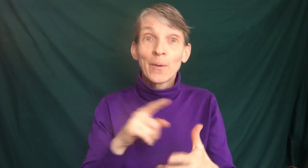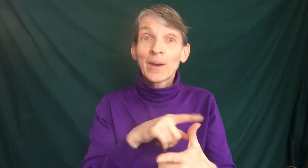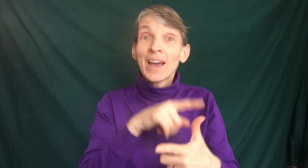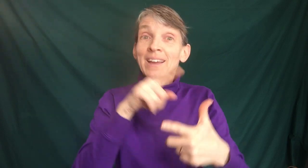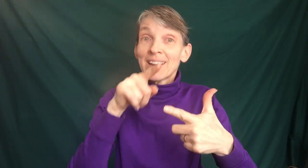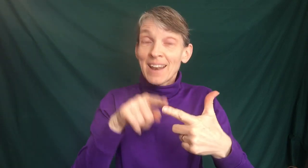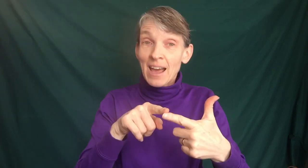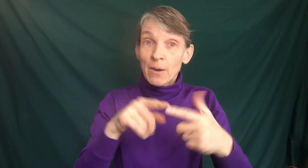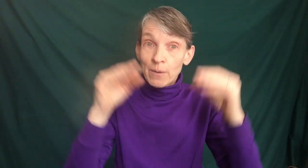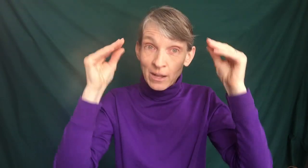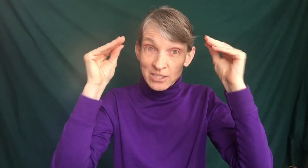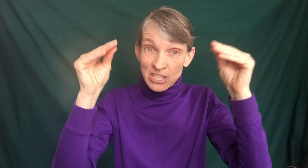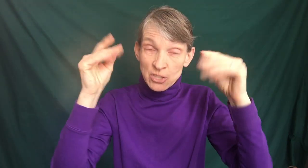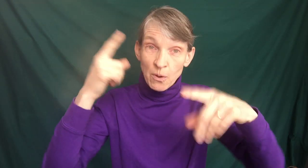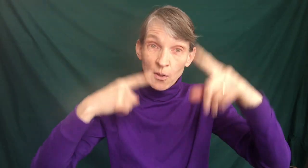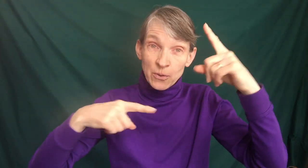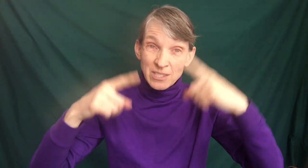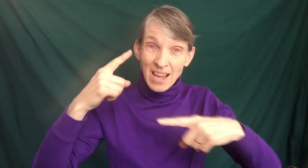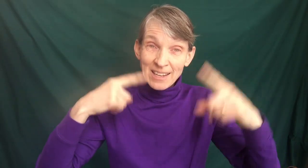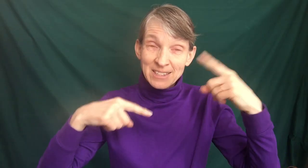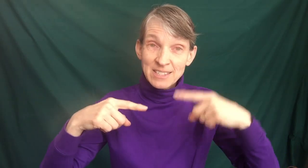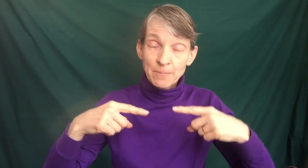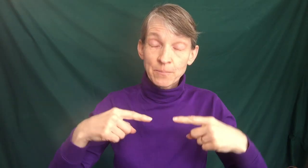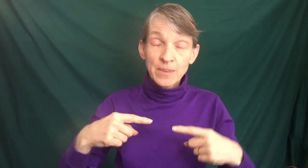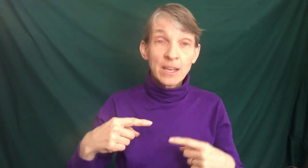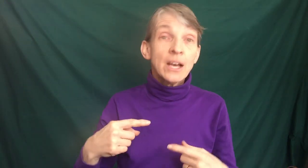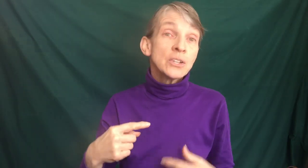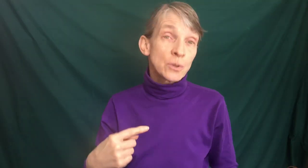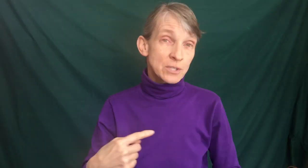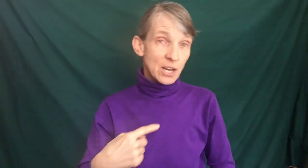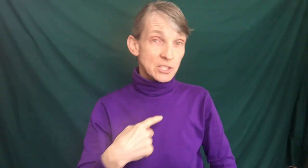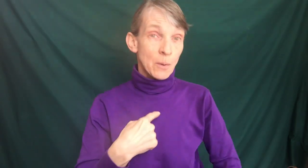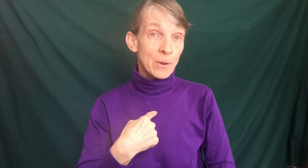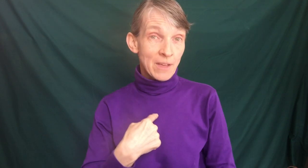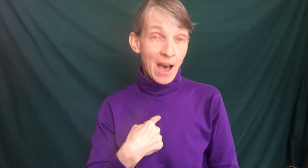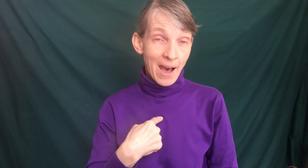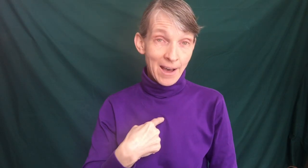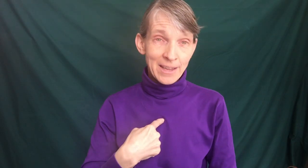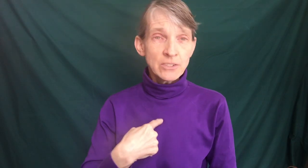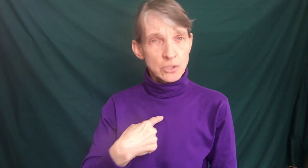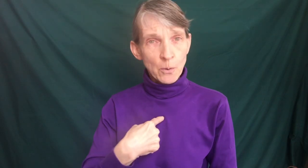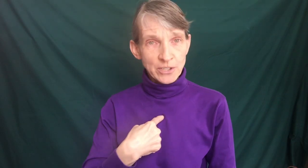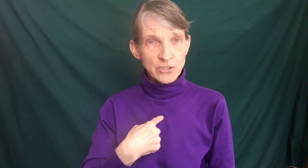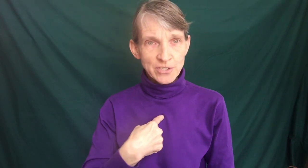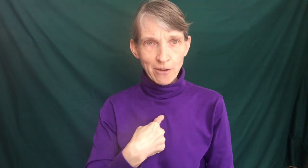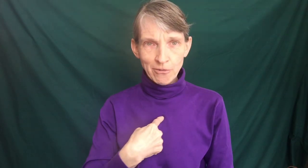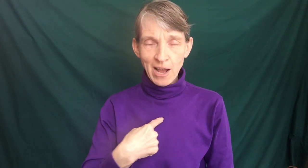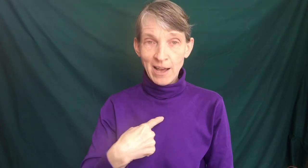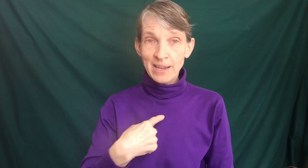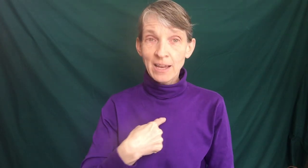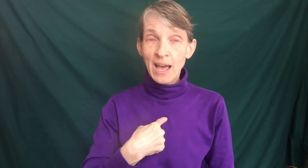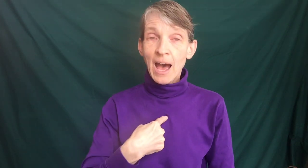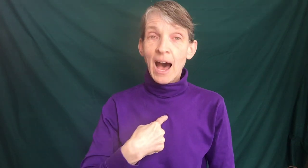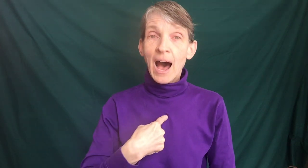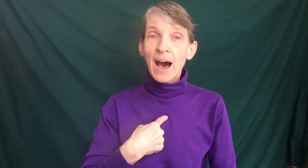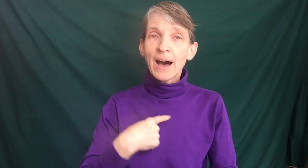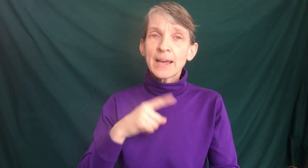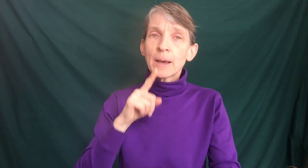Okay, now I'll teach you all those signs. So it starts out with I. Just point to yourself for I. I